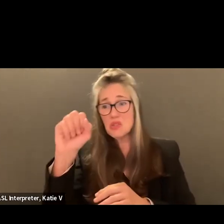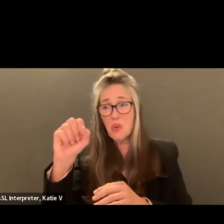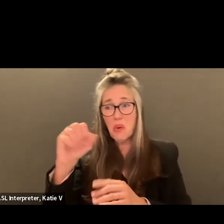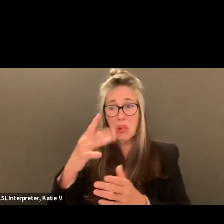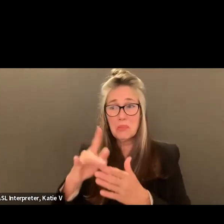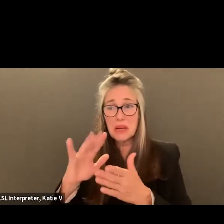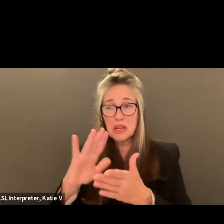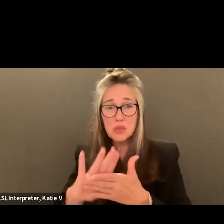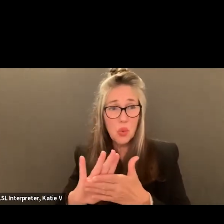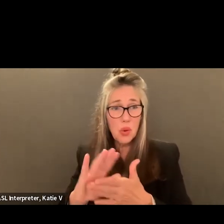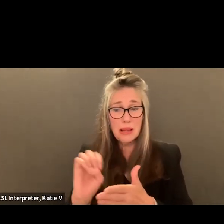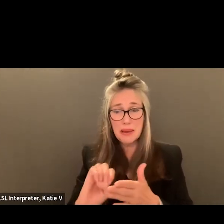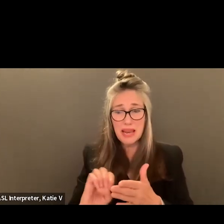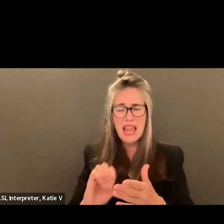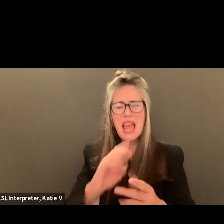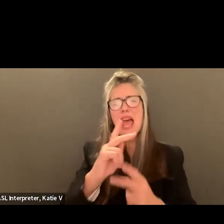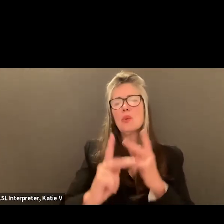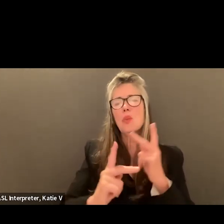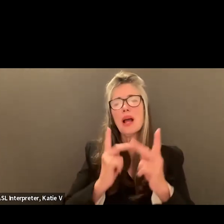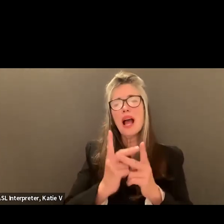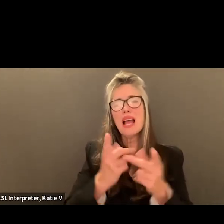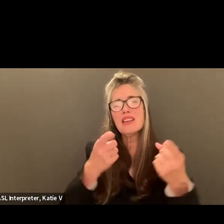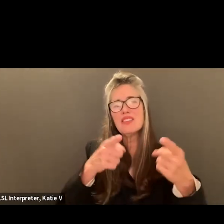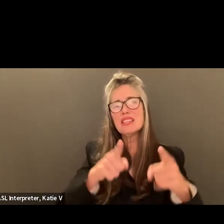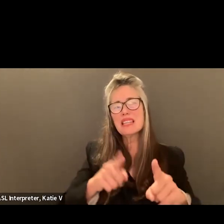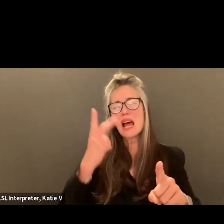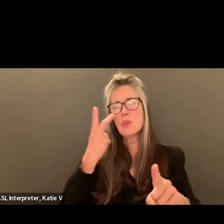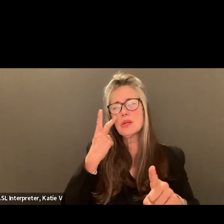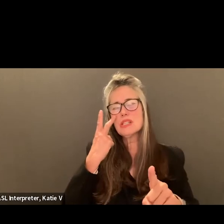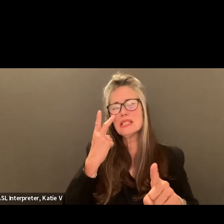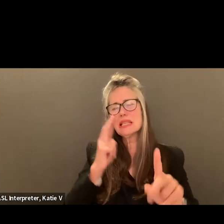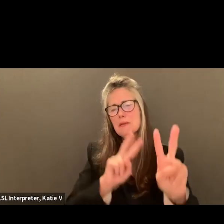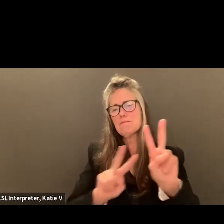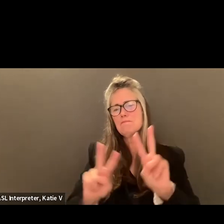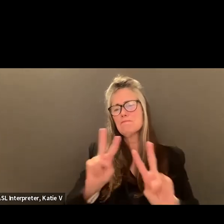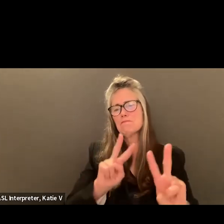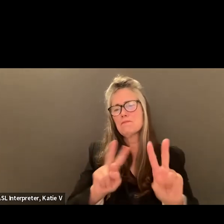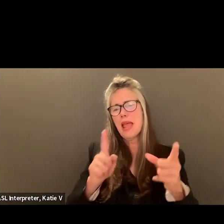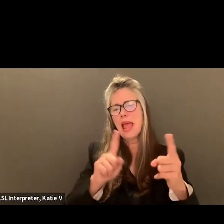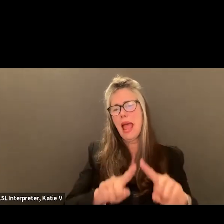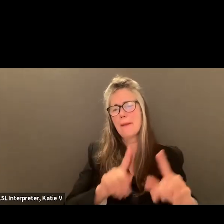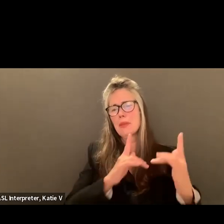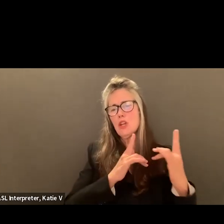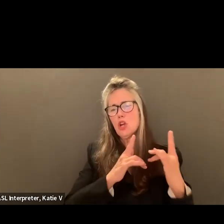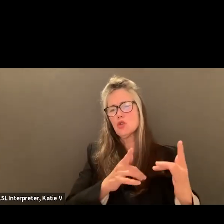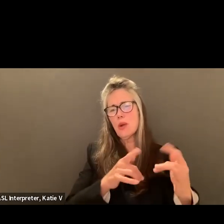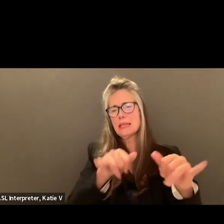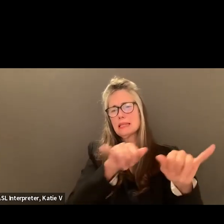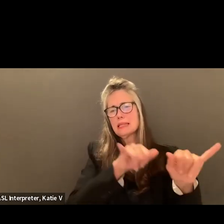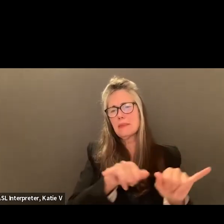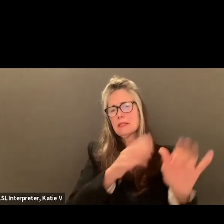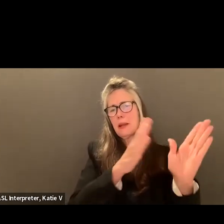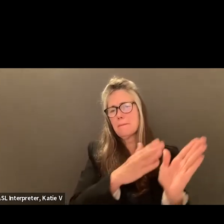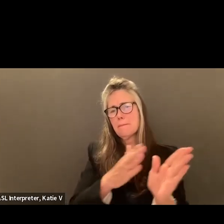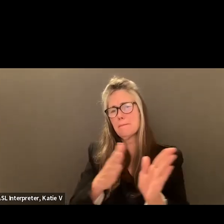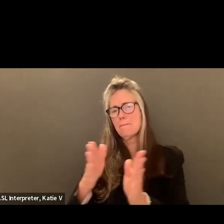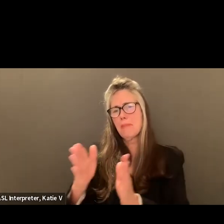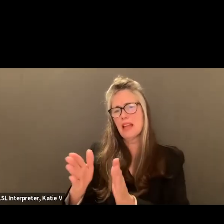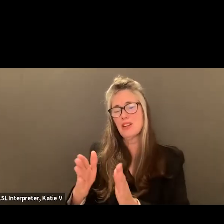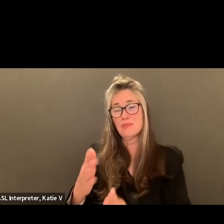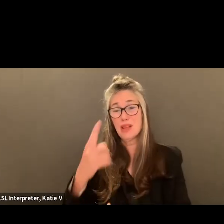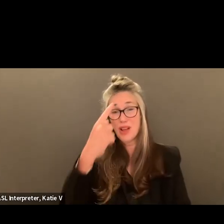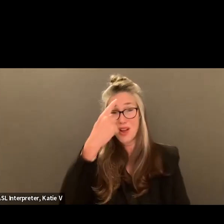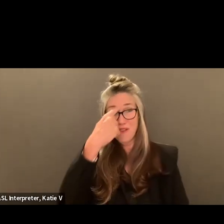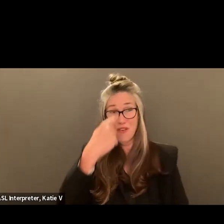of incidents. I'd like to see if there's a trend there. The only worth this has for